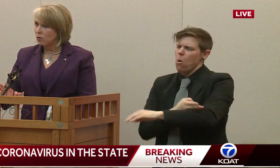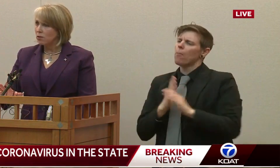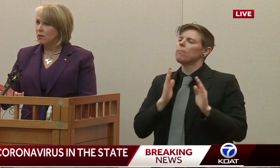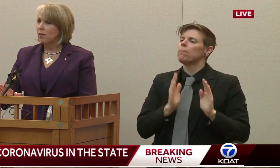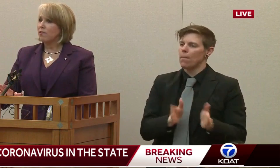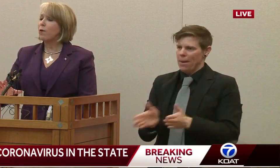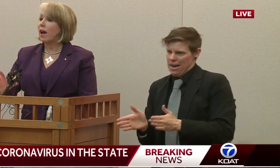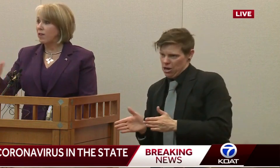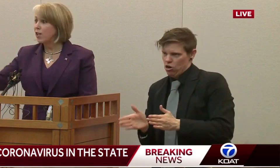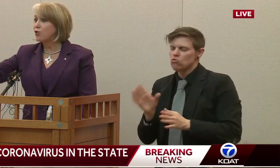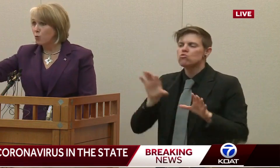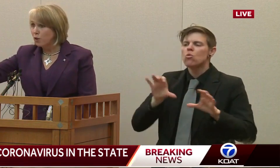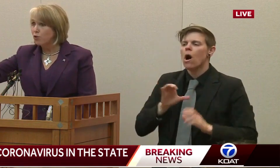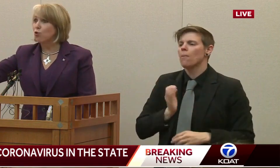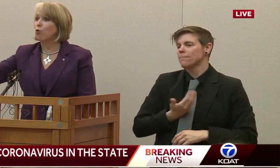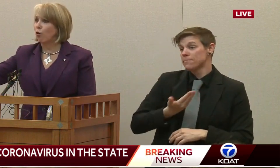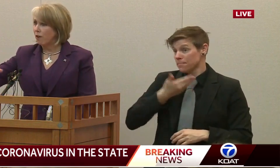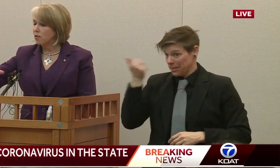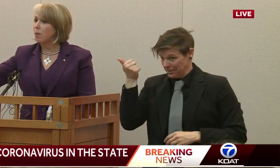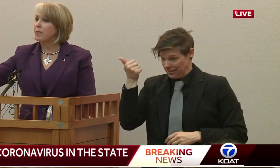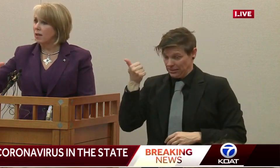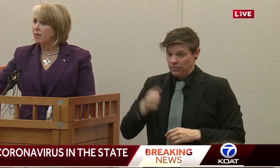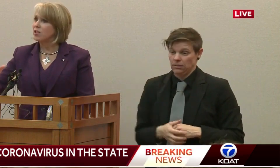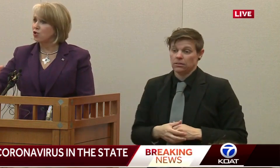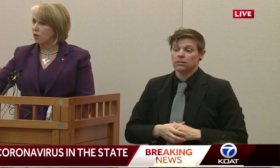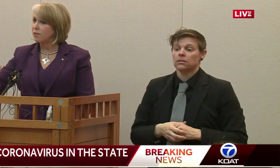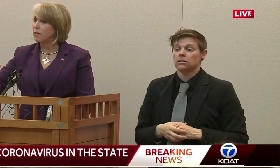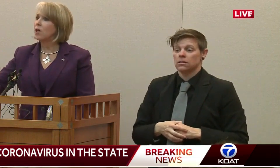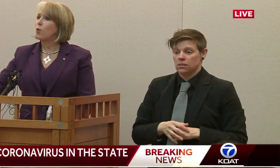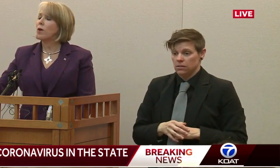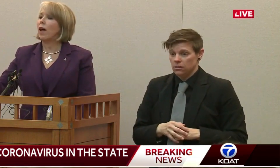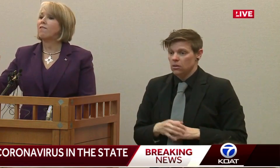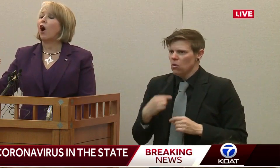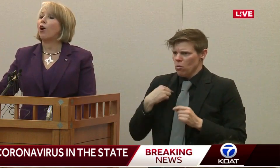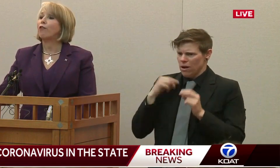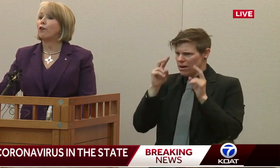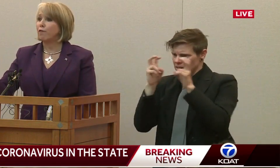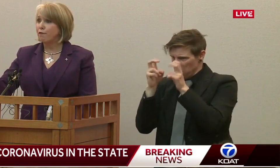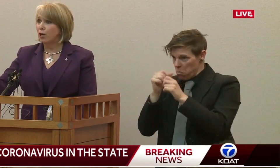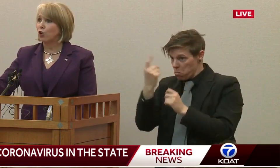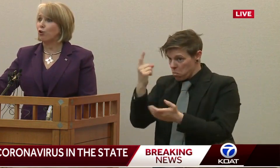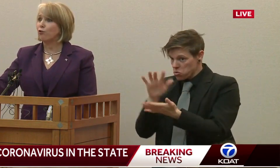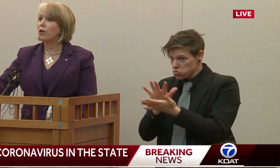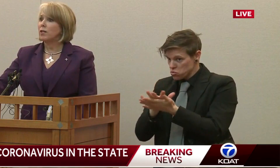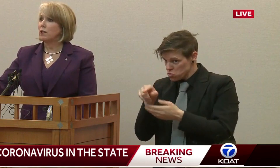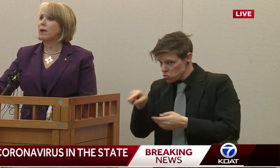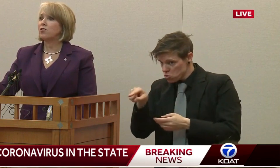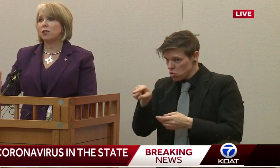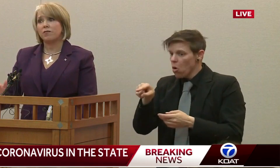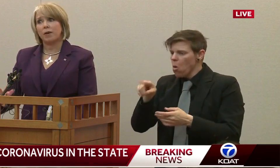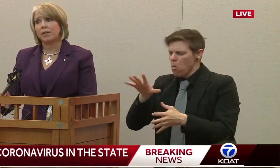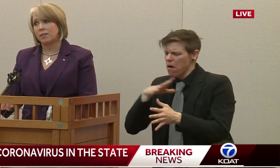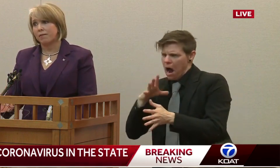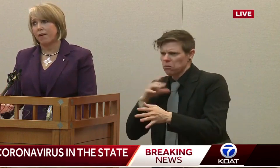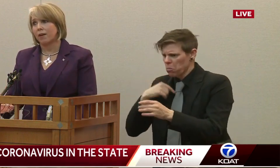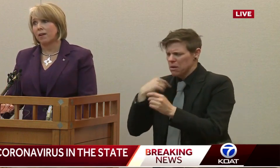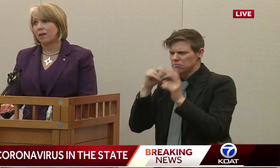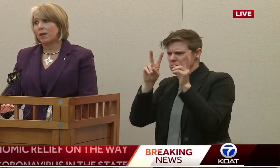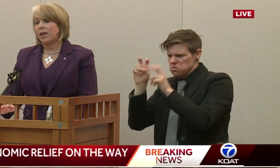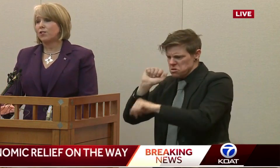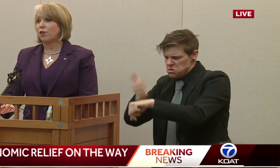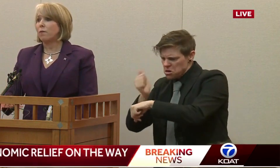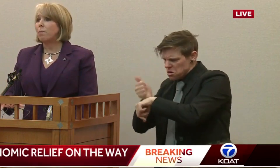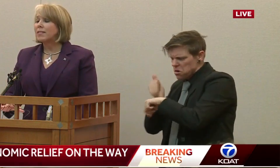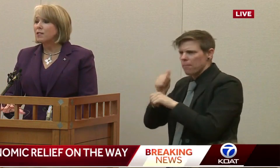at these schools. If we have an issue with the school and there's something that shifts, we'll have other vehicles to make sure these families get